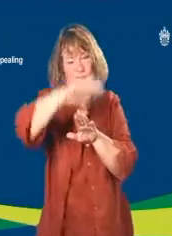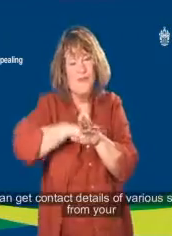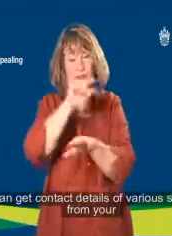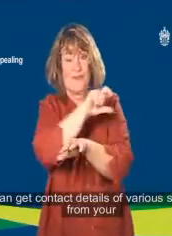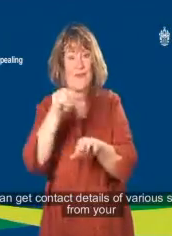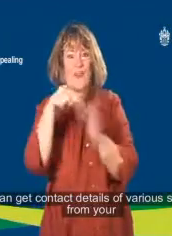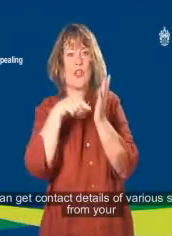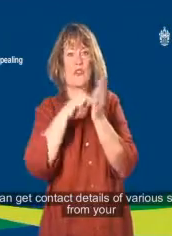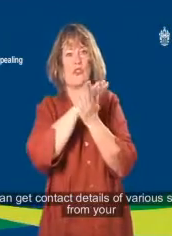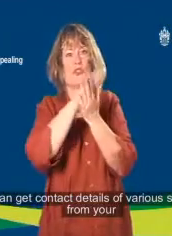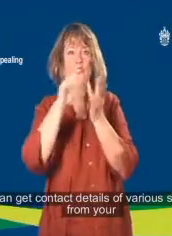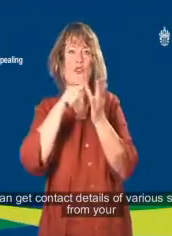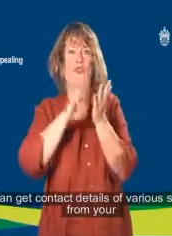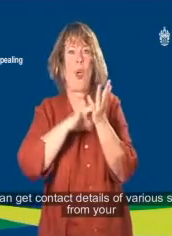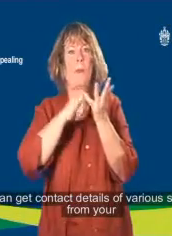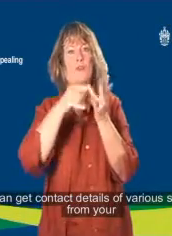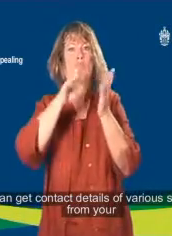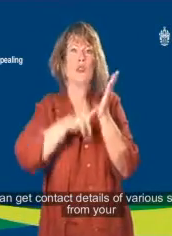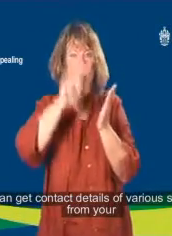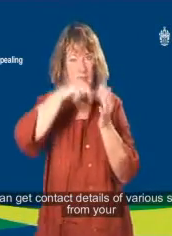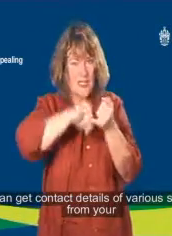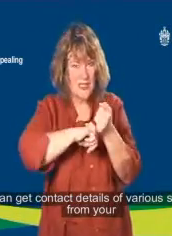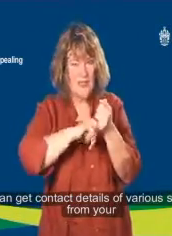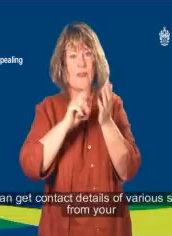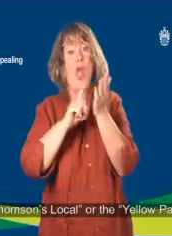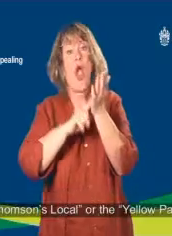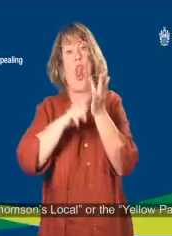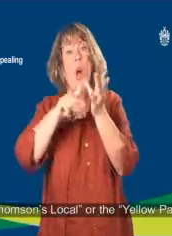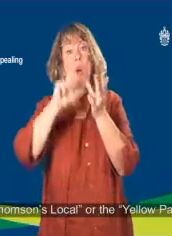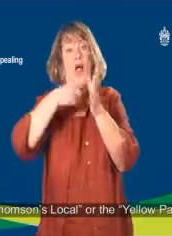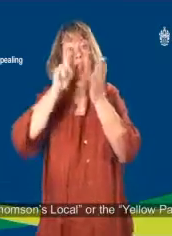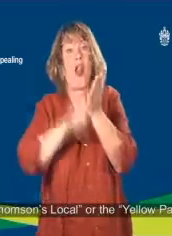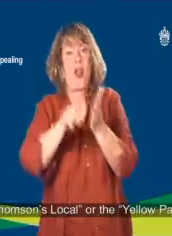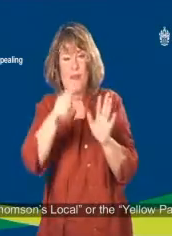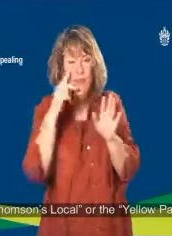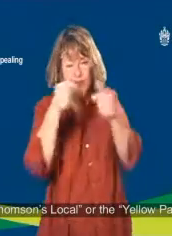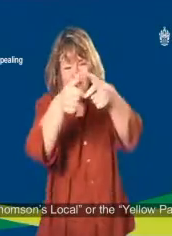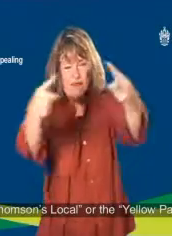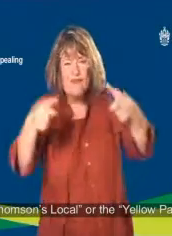You can get contact details of various solicitors from your Thompsons Local or the Yellow Pages